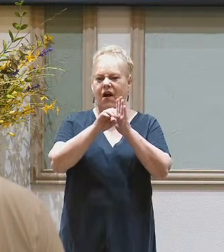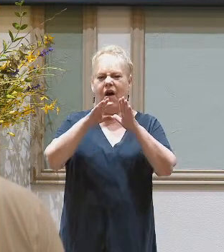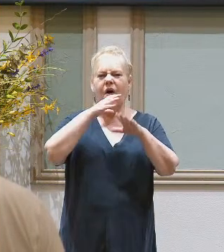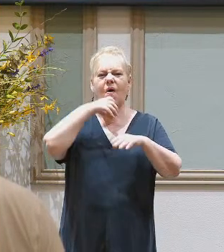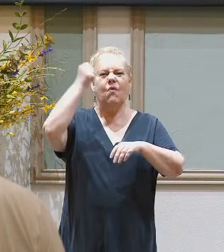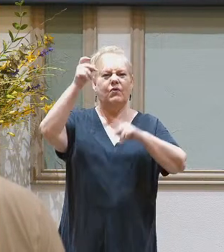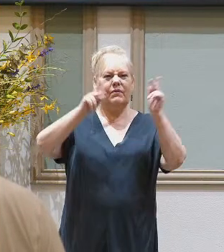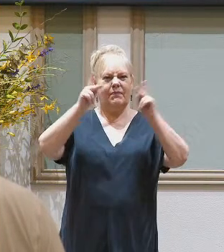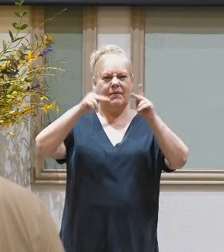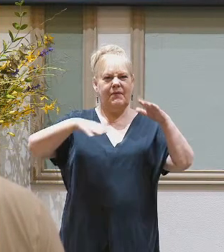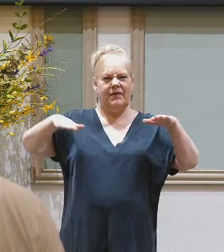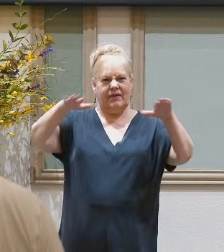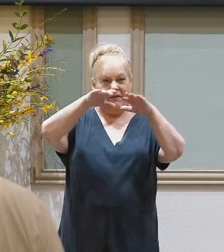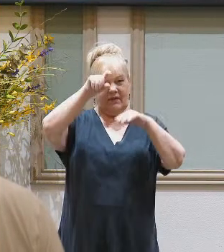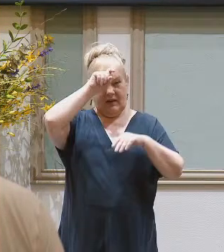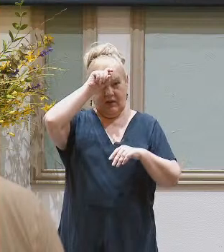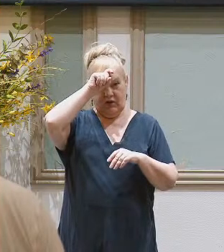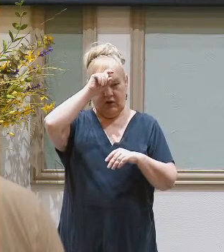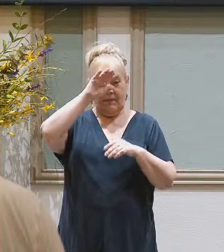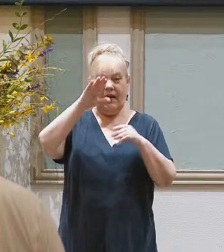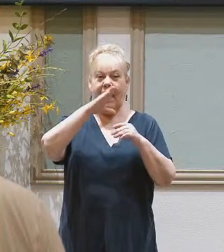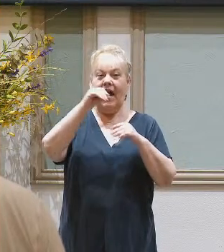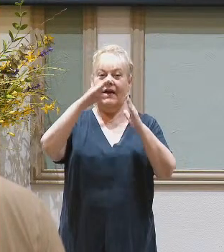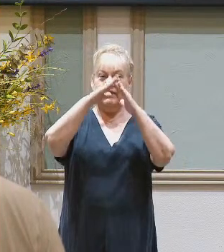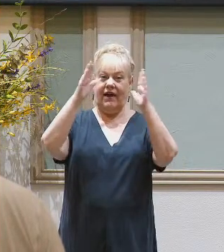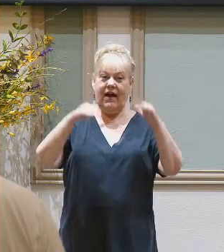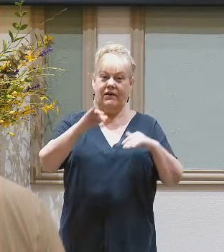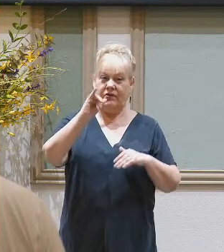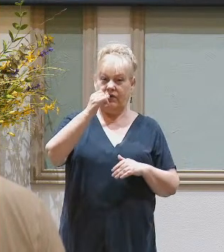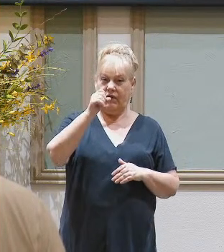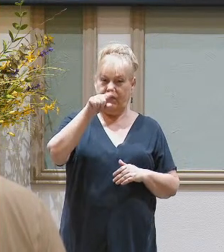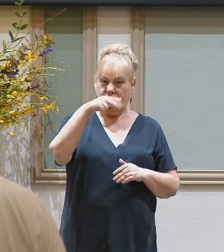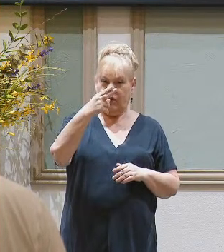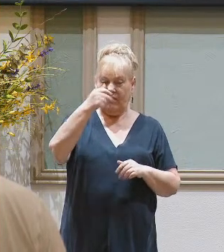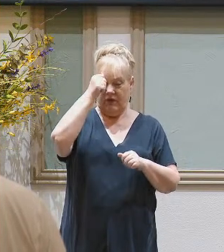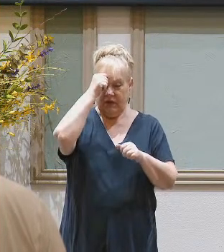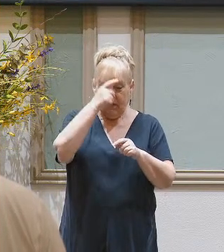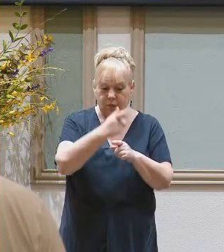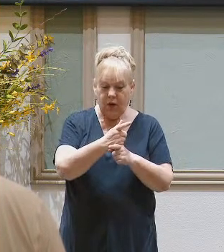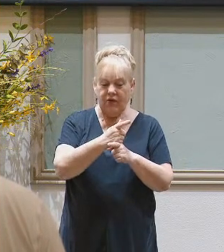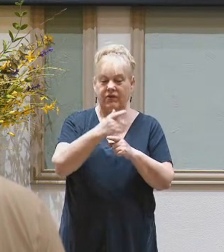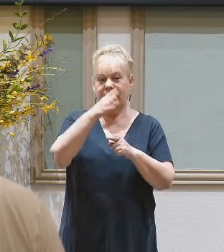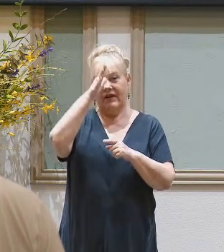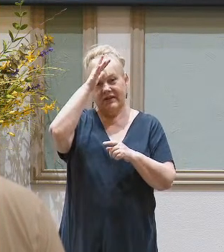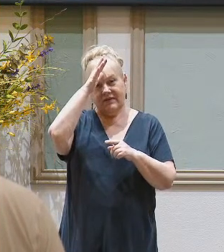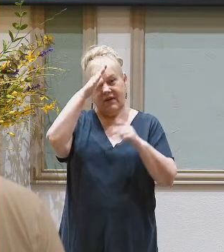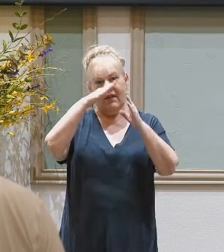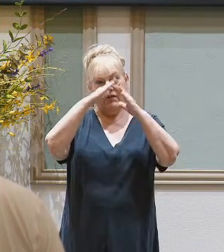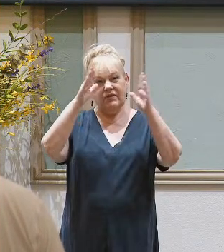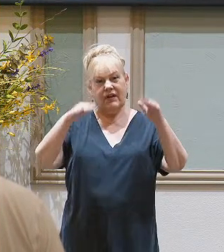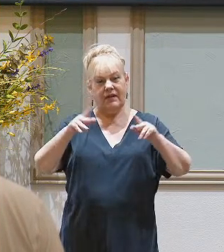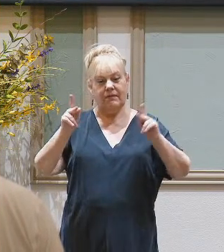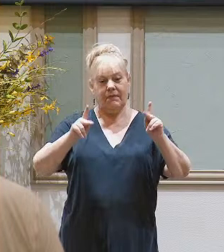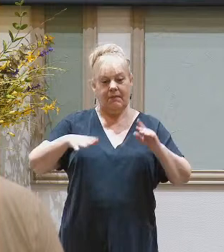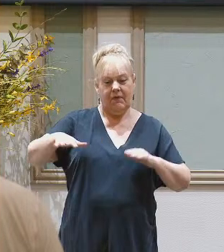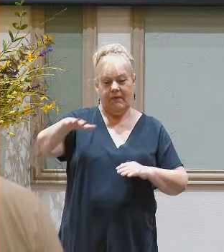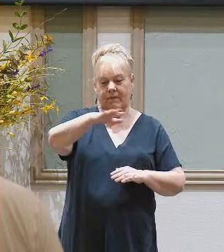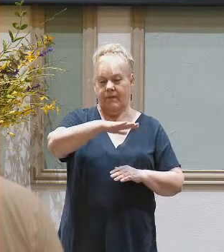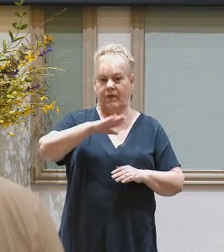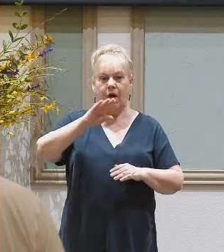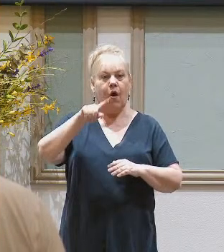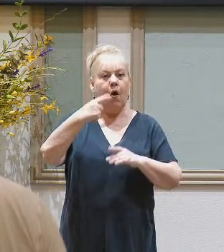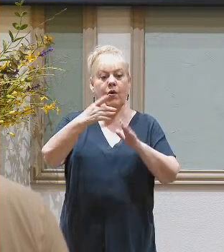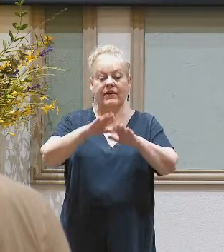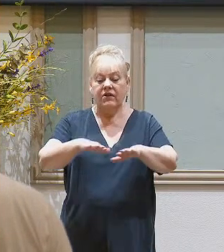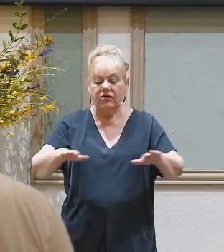the land of Egypt, as well as all the household of Joseph, his brothers, and his father's household. Only their children, their